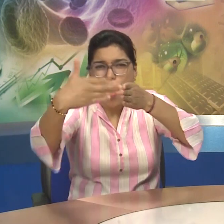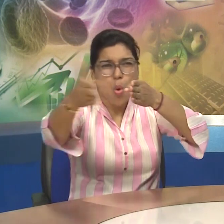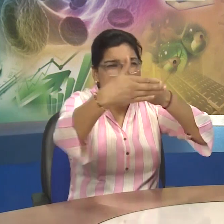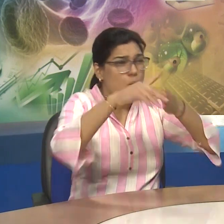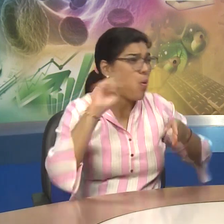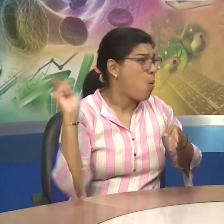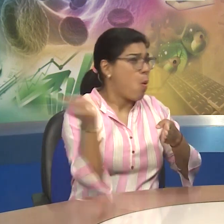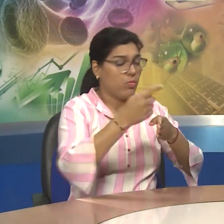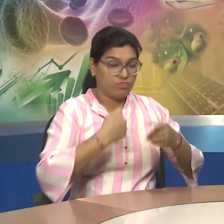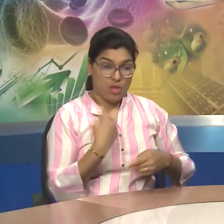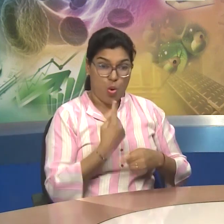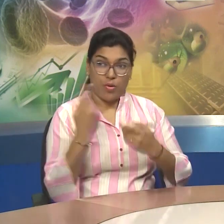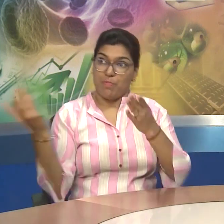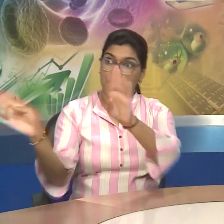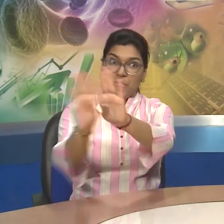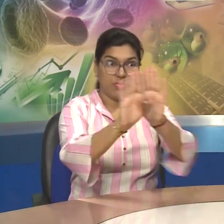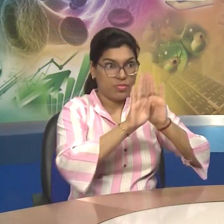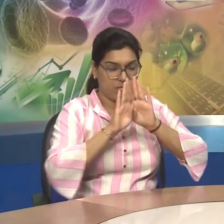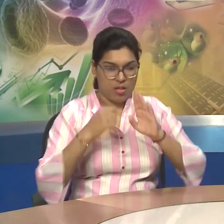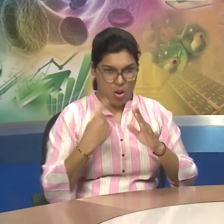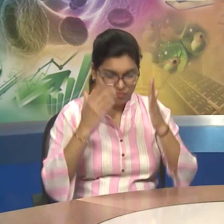Of Studying